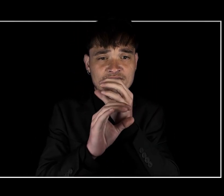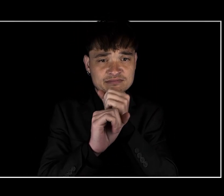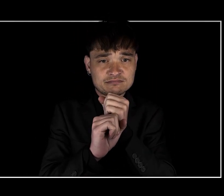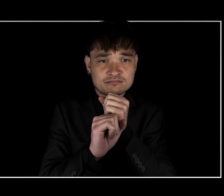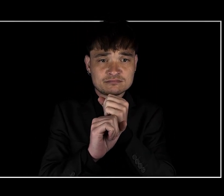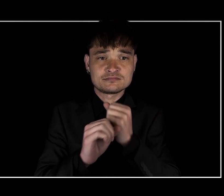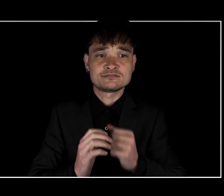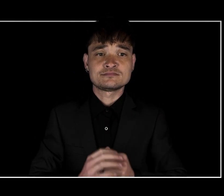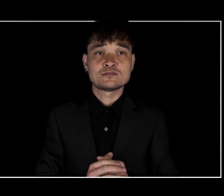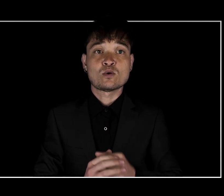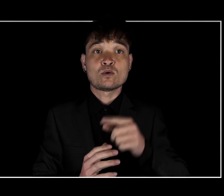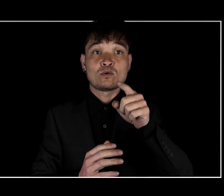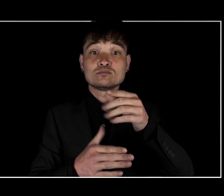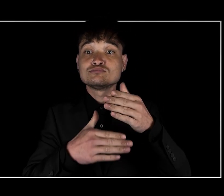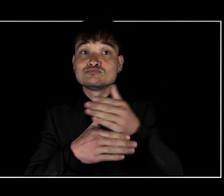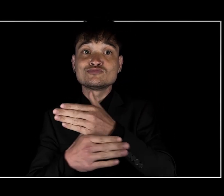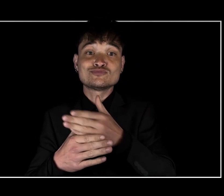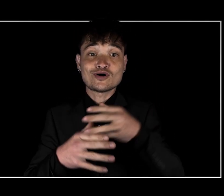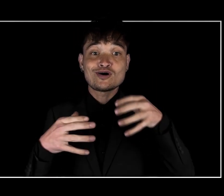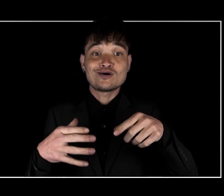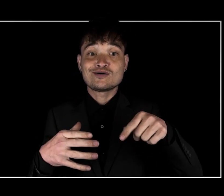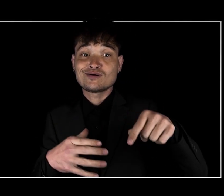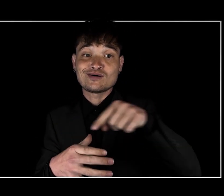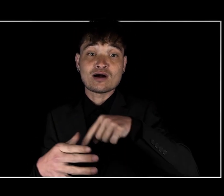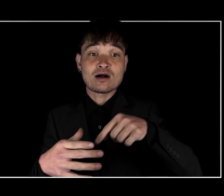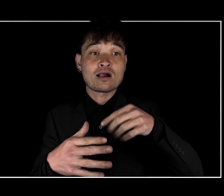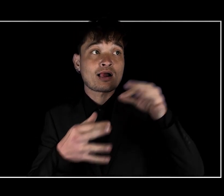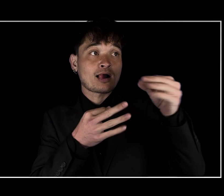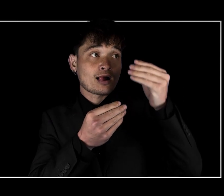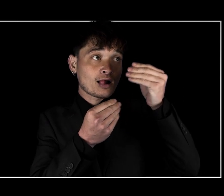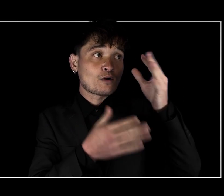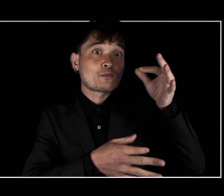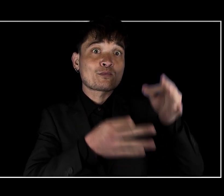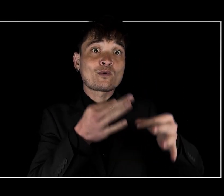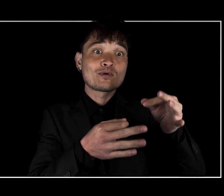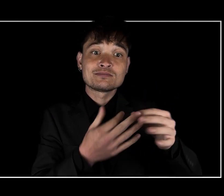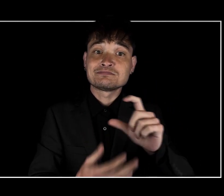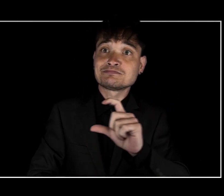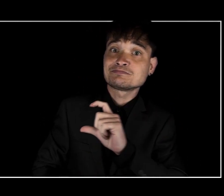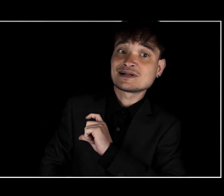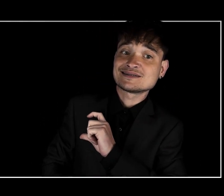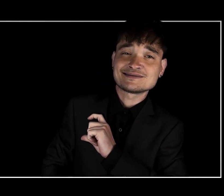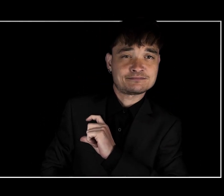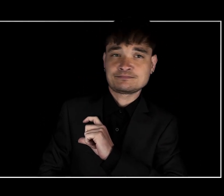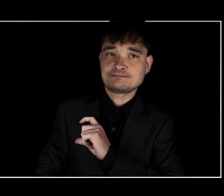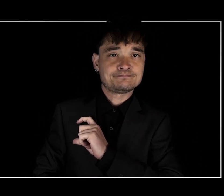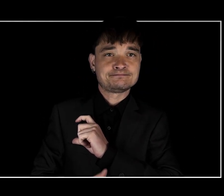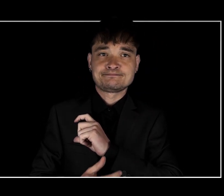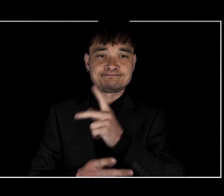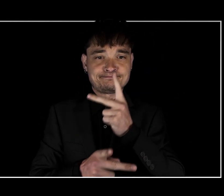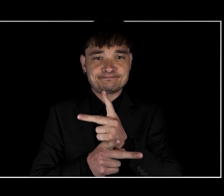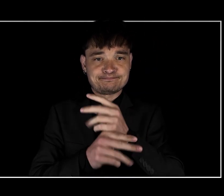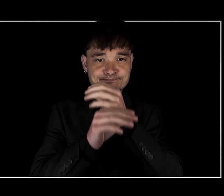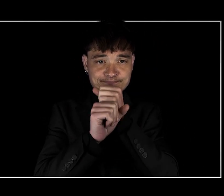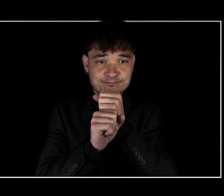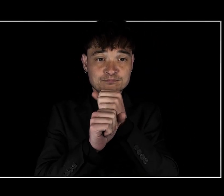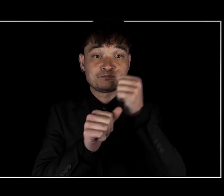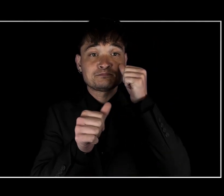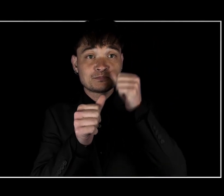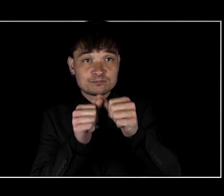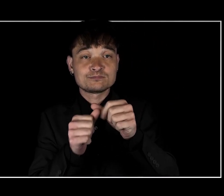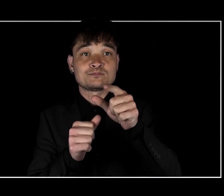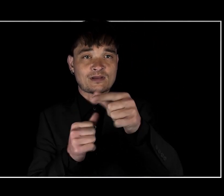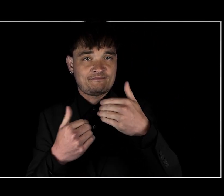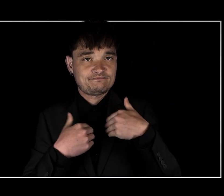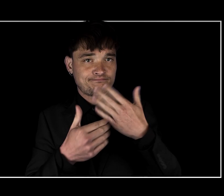Nothing that is shared with us is shared with the court system or the police. Remember, you have the